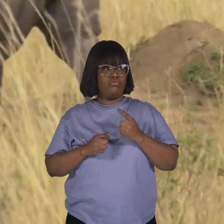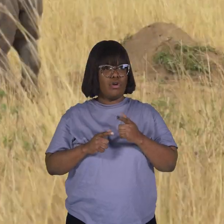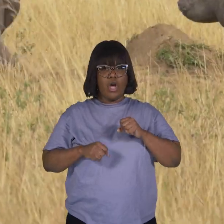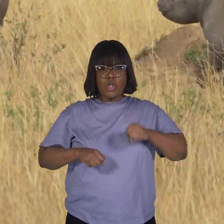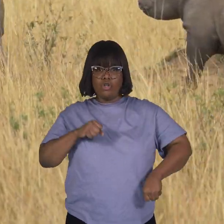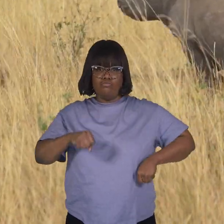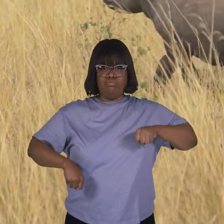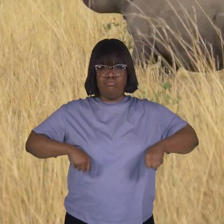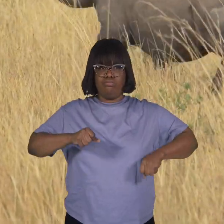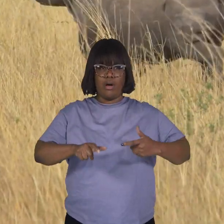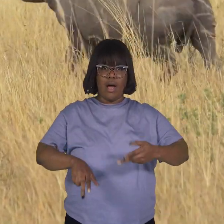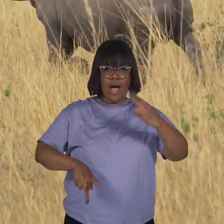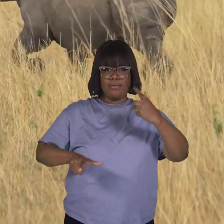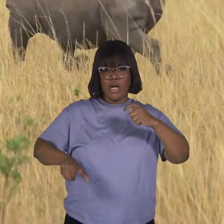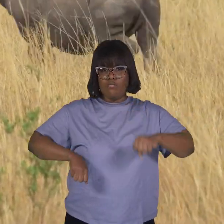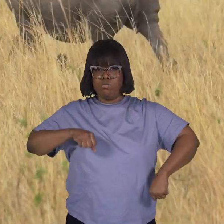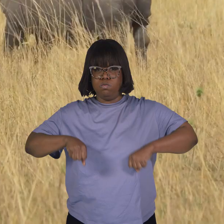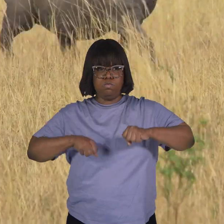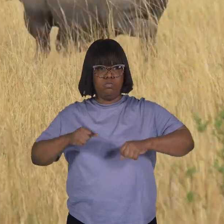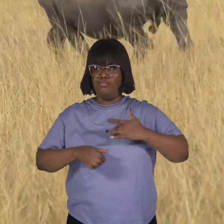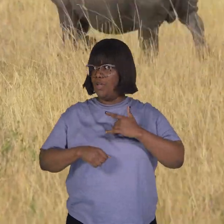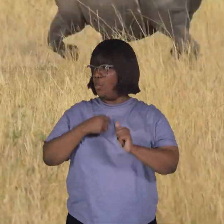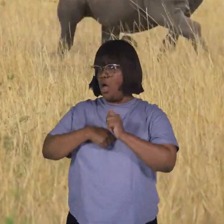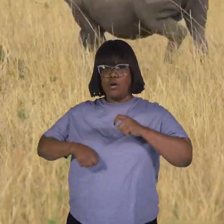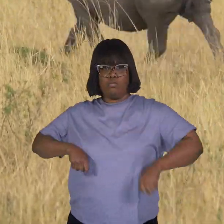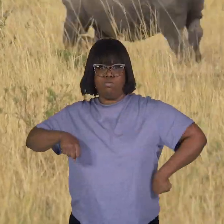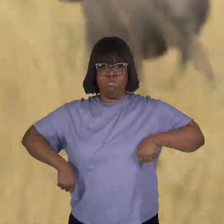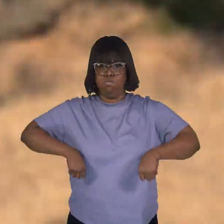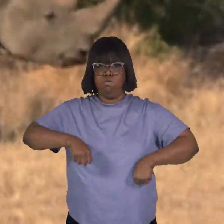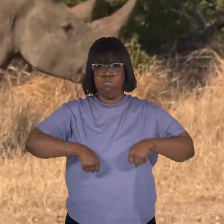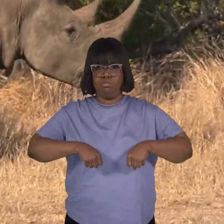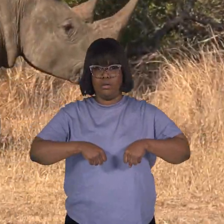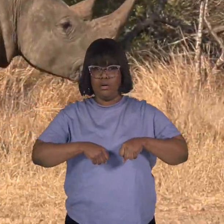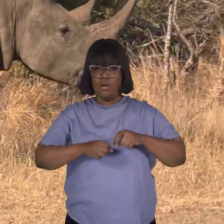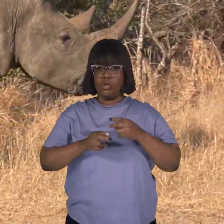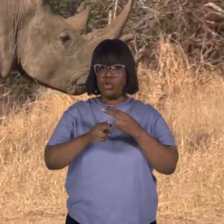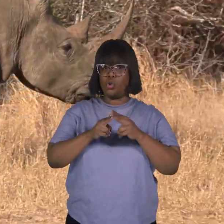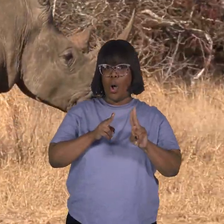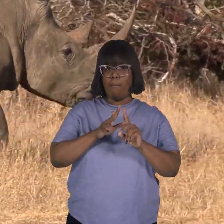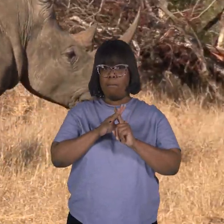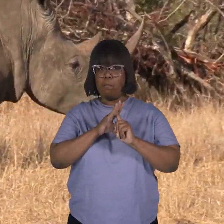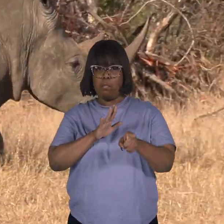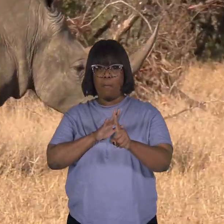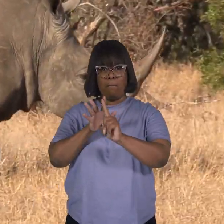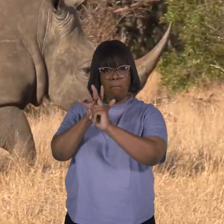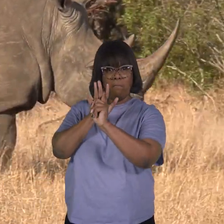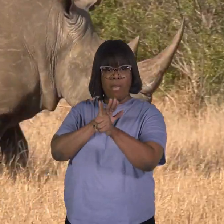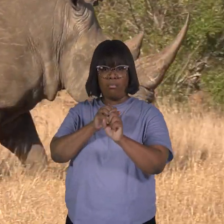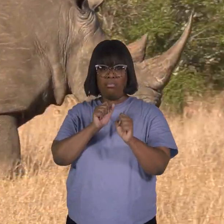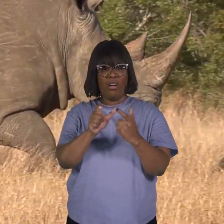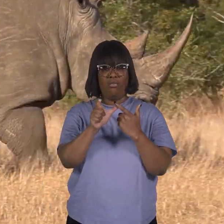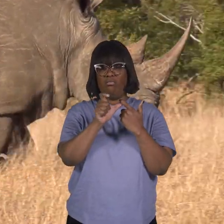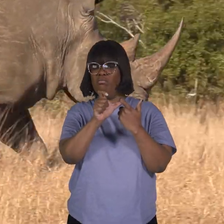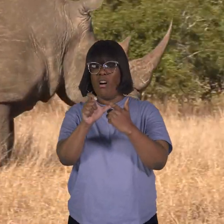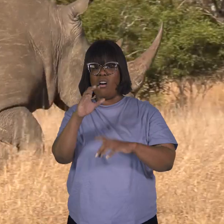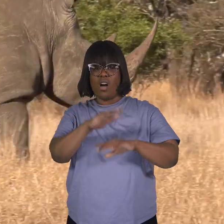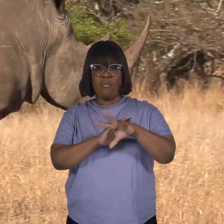charge at high speeds when they feel threatened. In short bursts, they can run up to 30 miles per